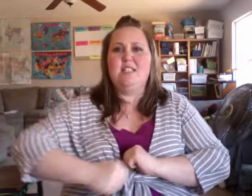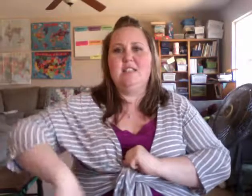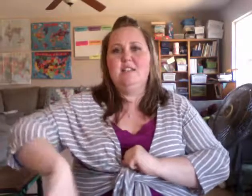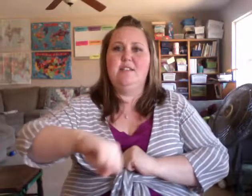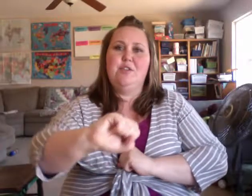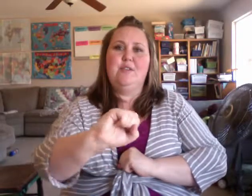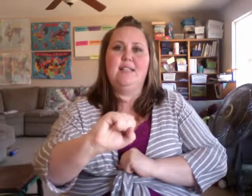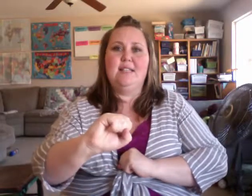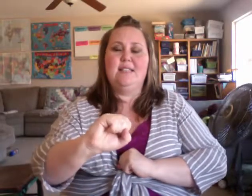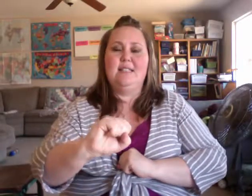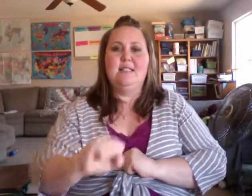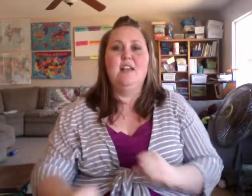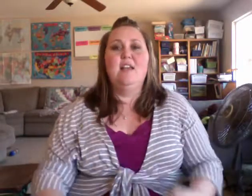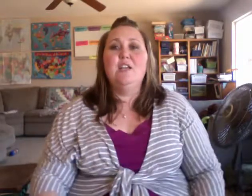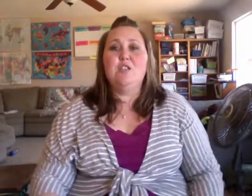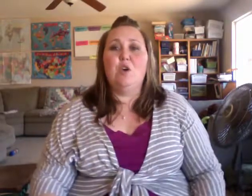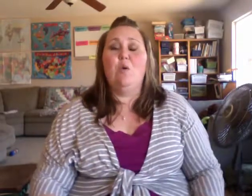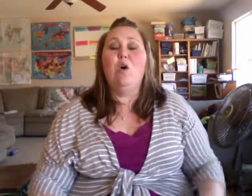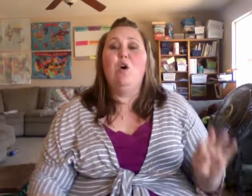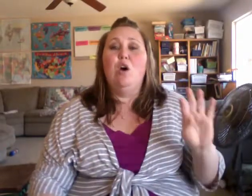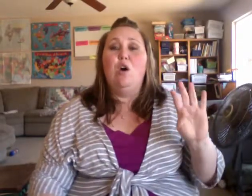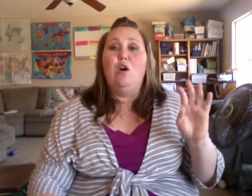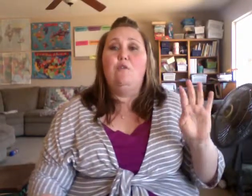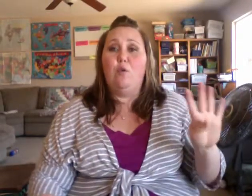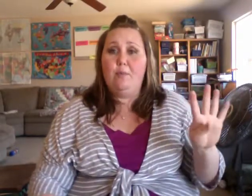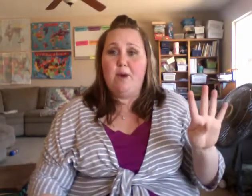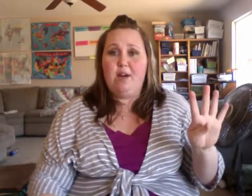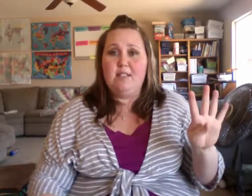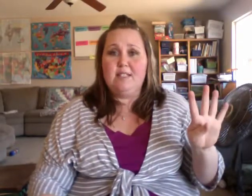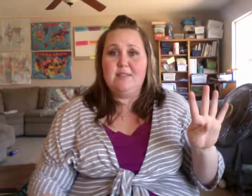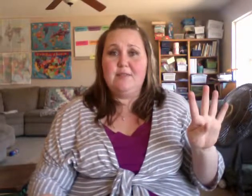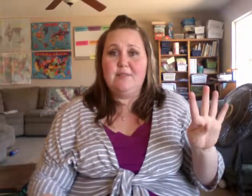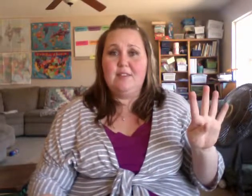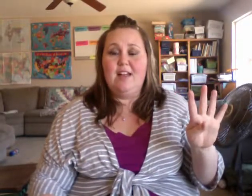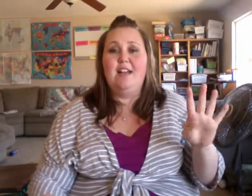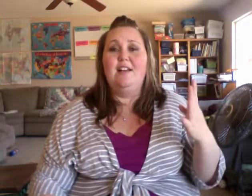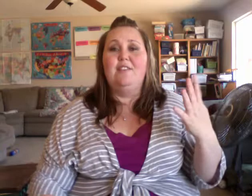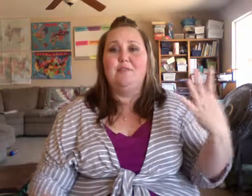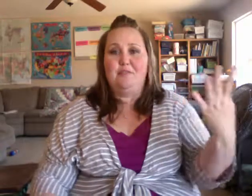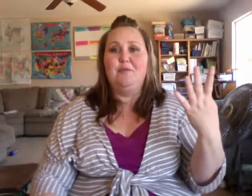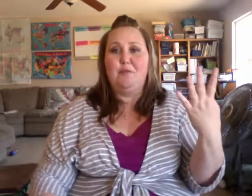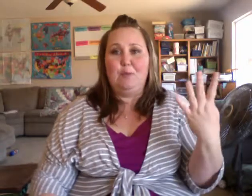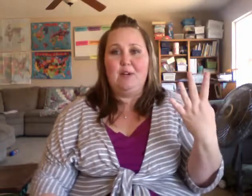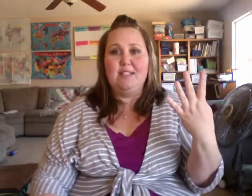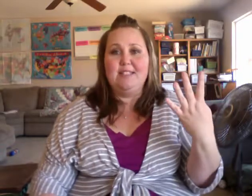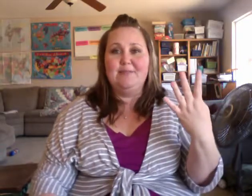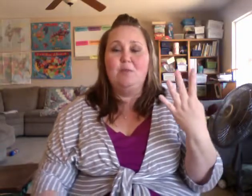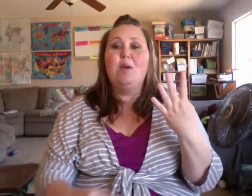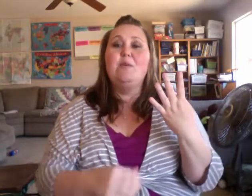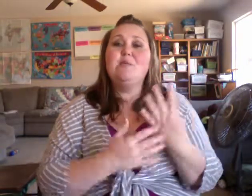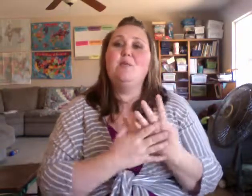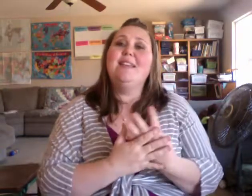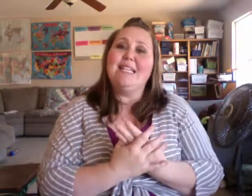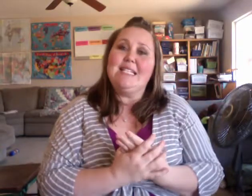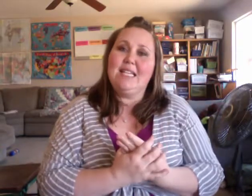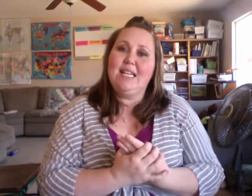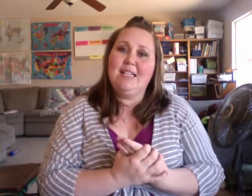to show the intestines. So, four parts. Four parts. We always, when we list things,